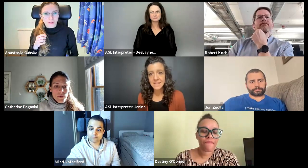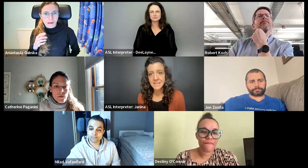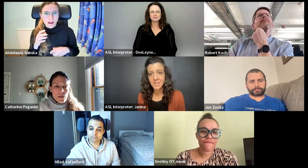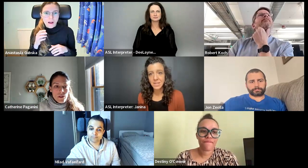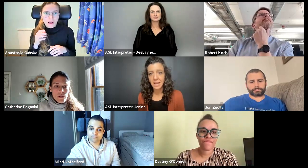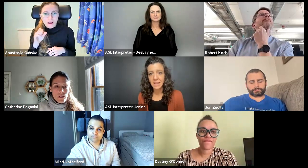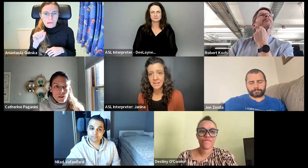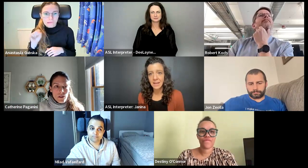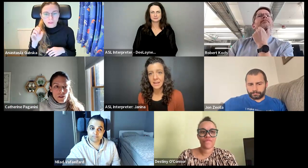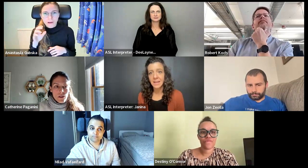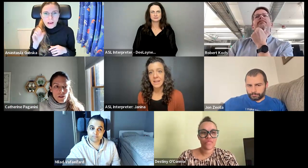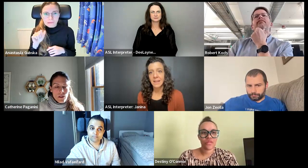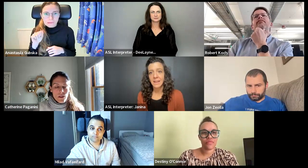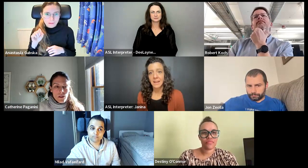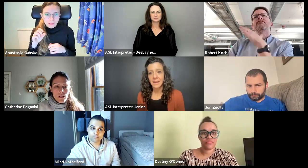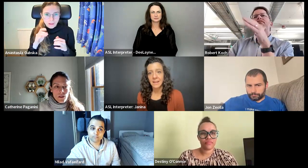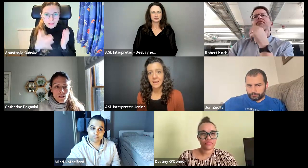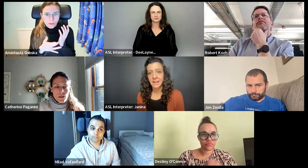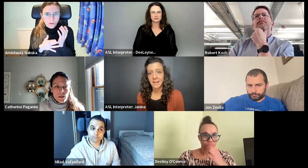This is Anastasia. I like that